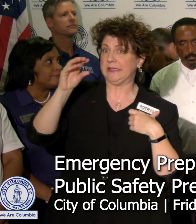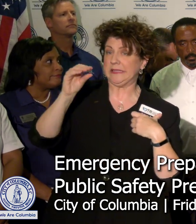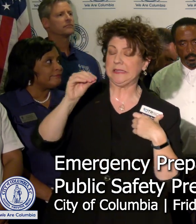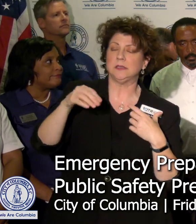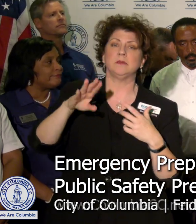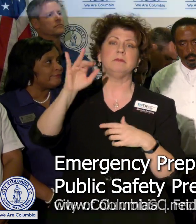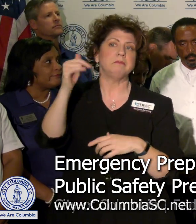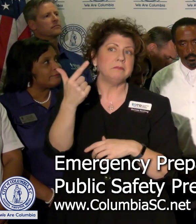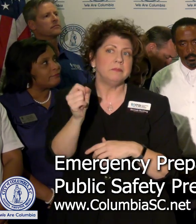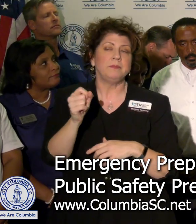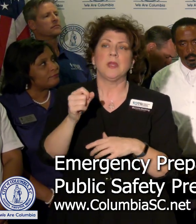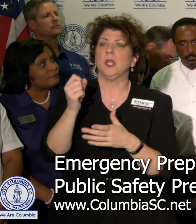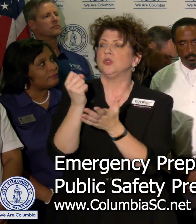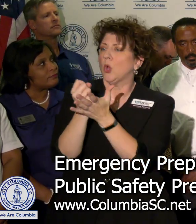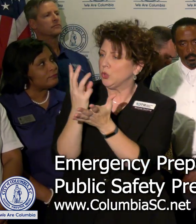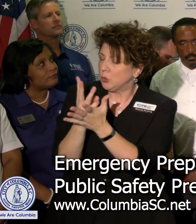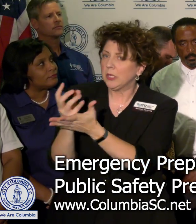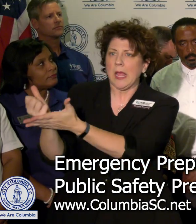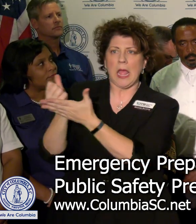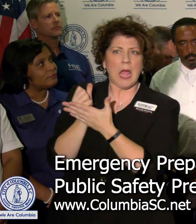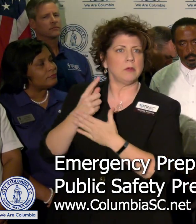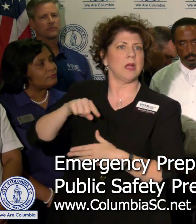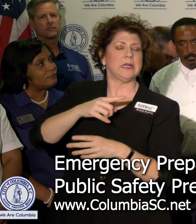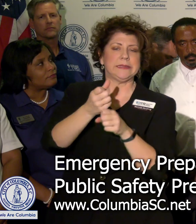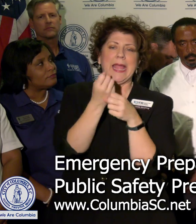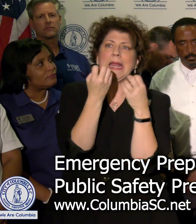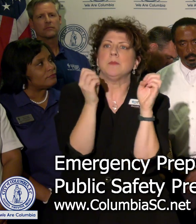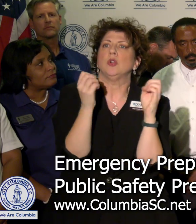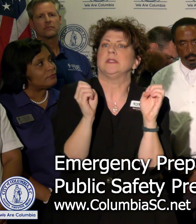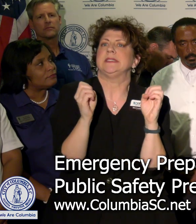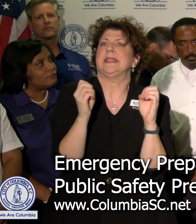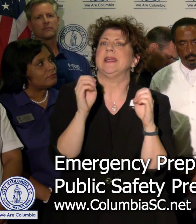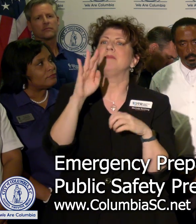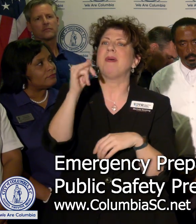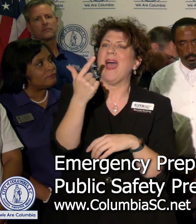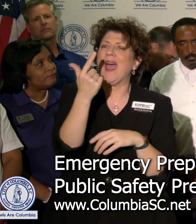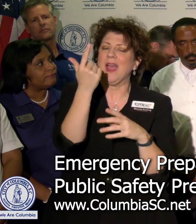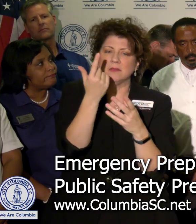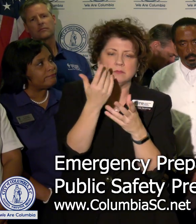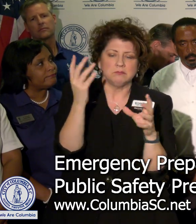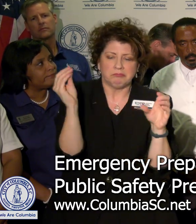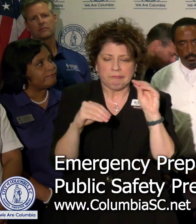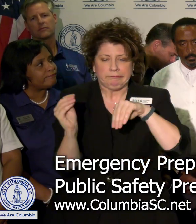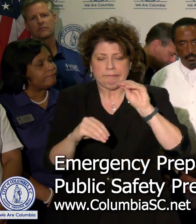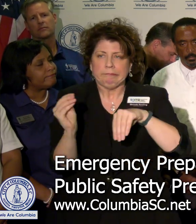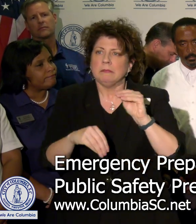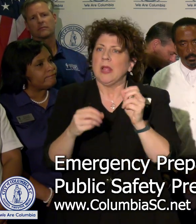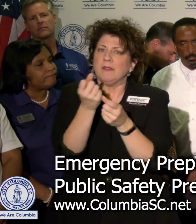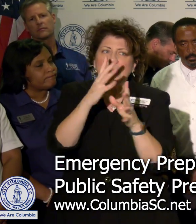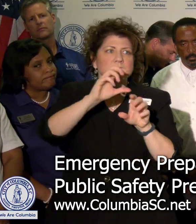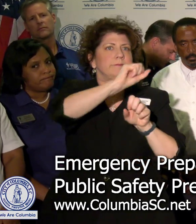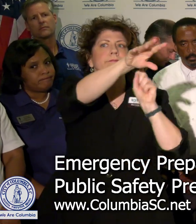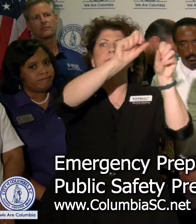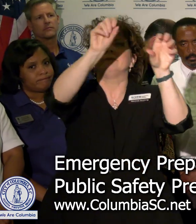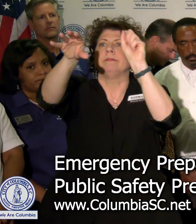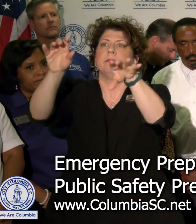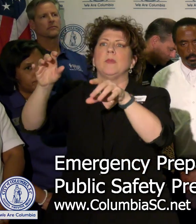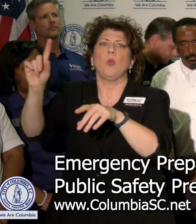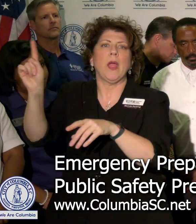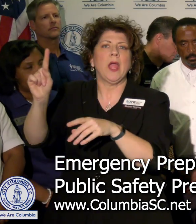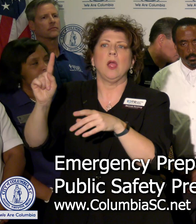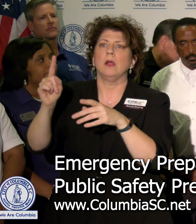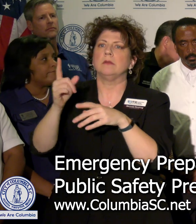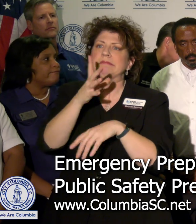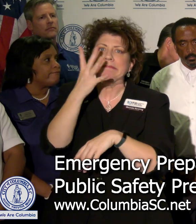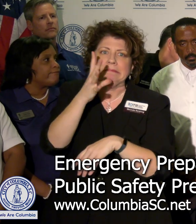social workers assisted us in getting some emergency backpack items out into some of the more remote areas and areas where students may